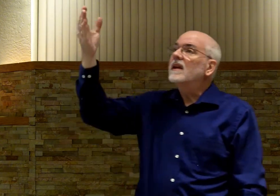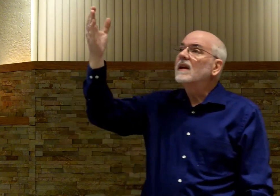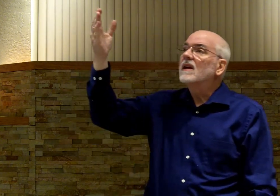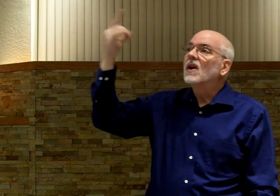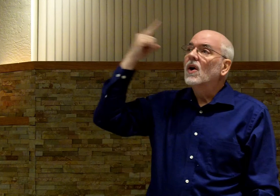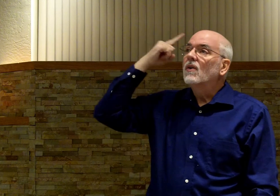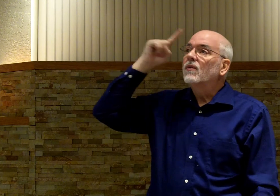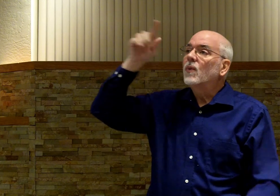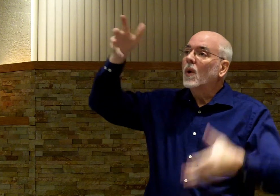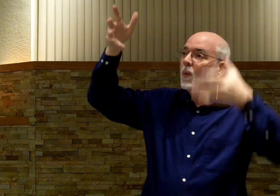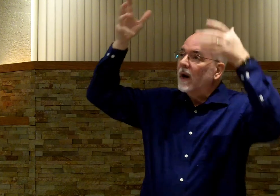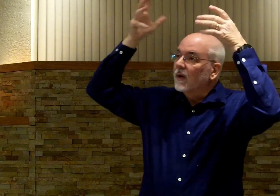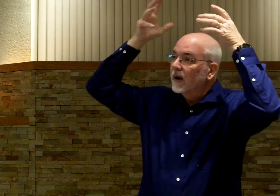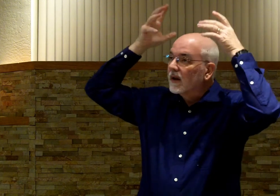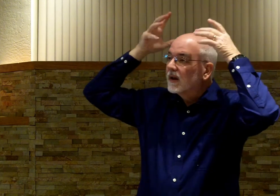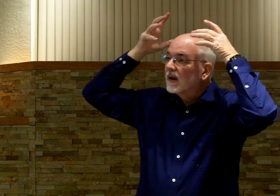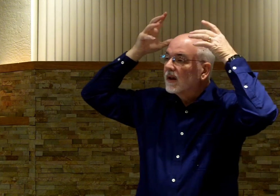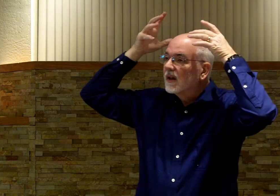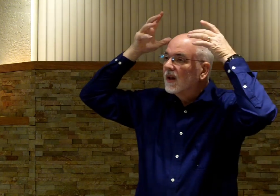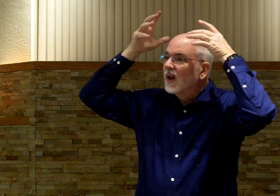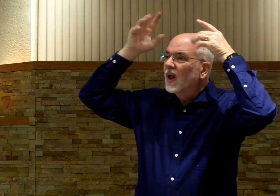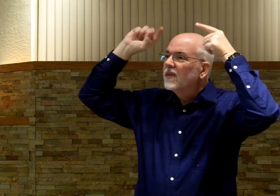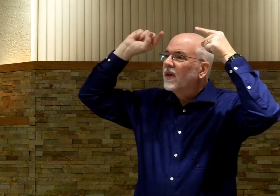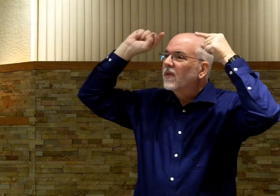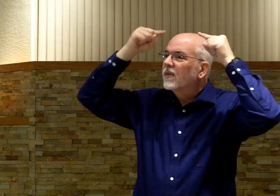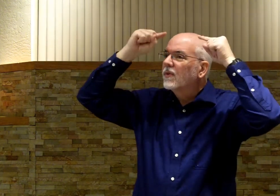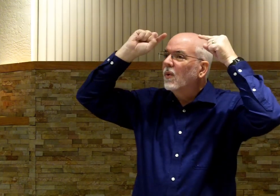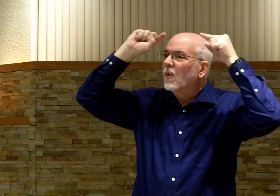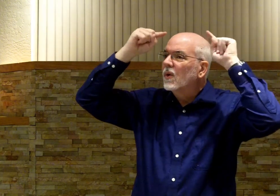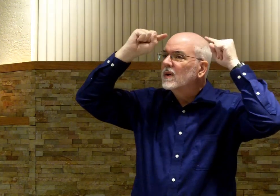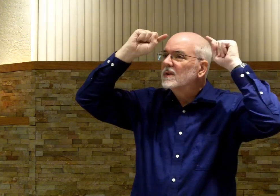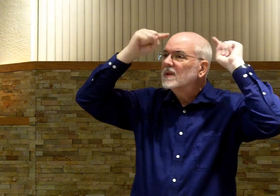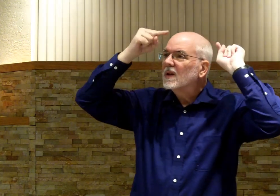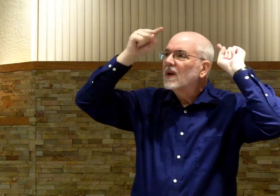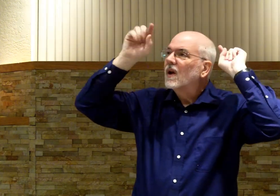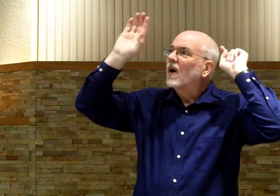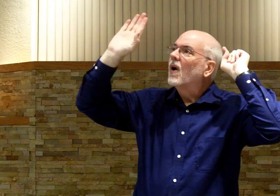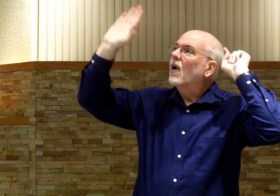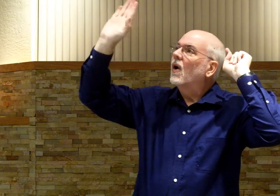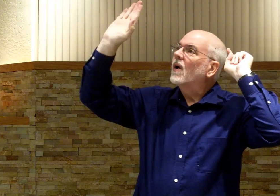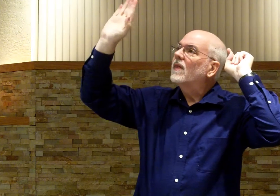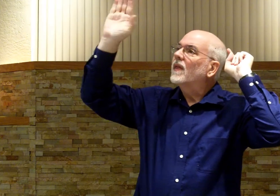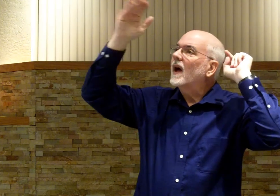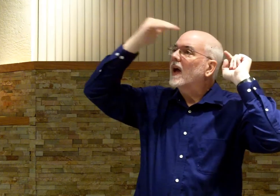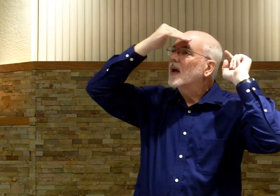for wearing the thorns on thy